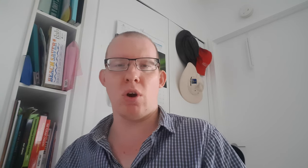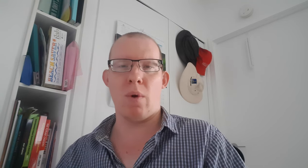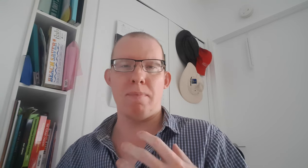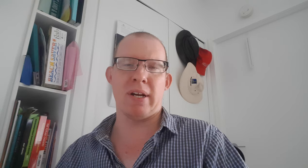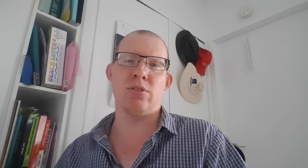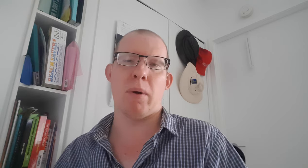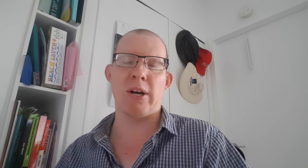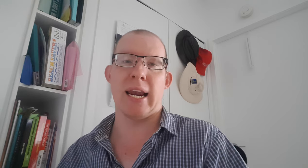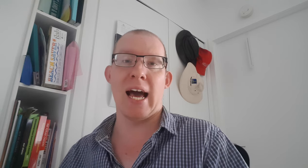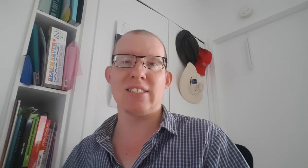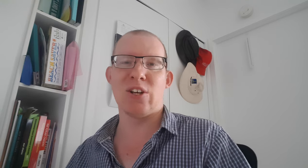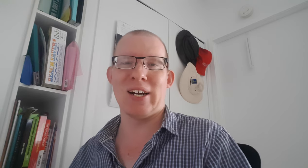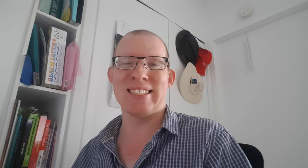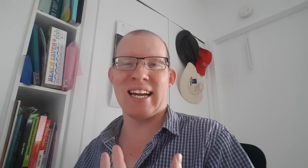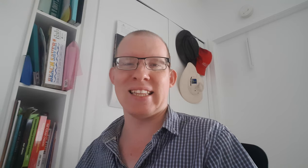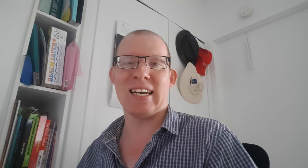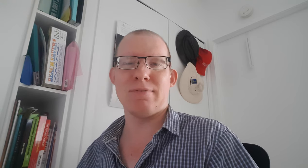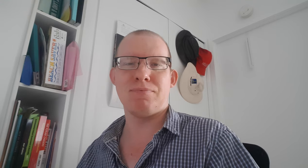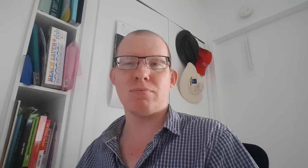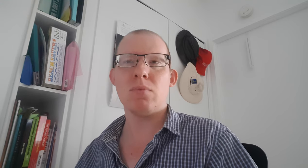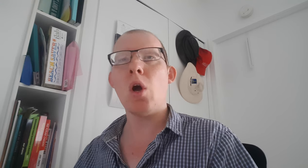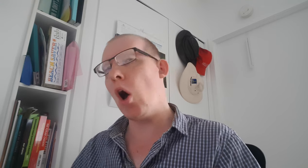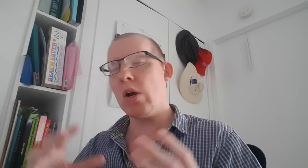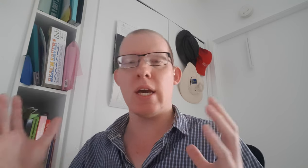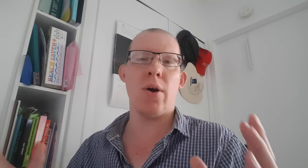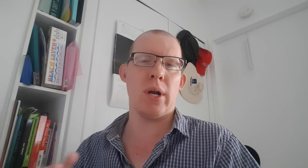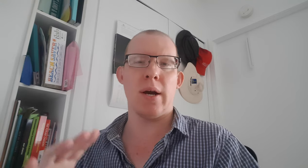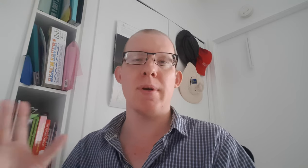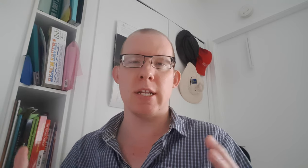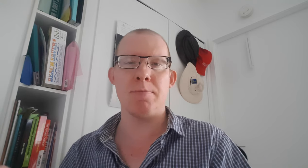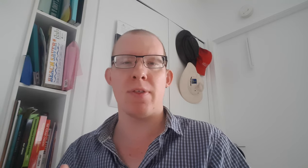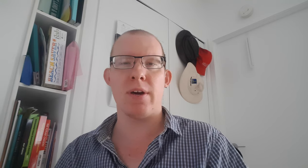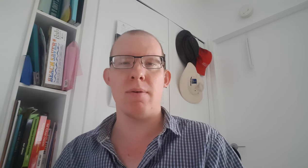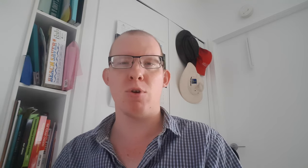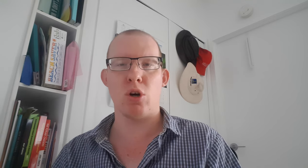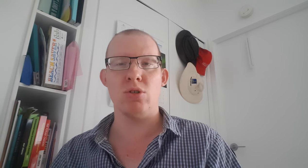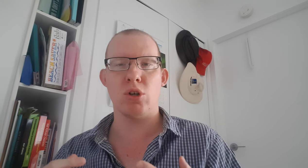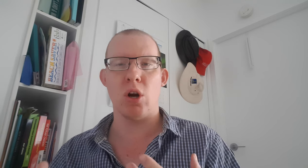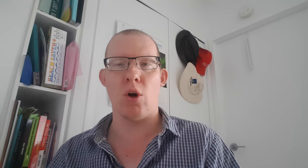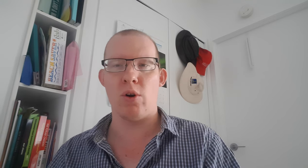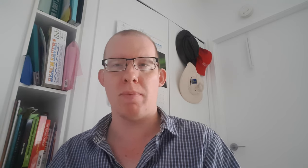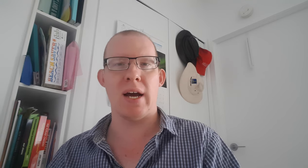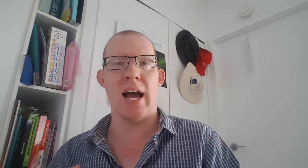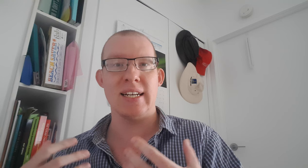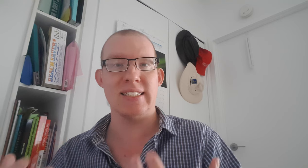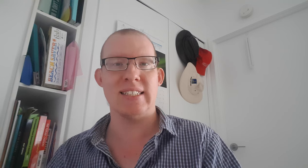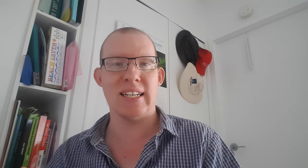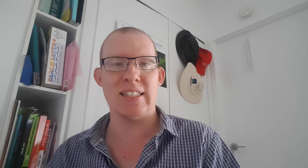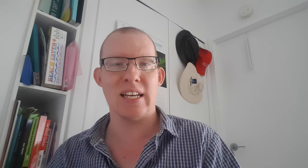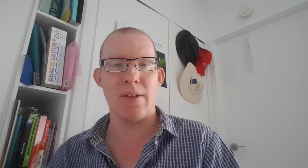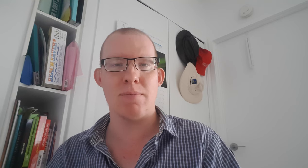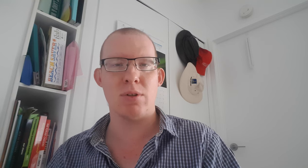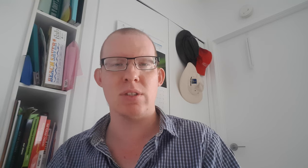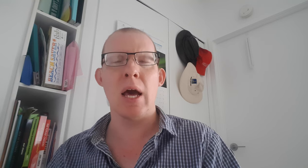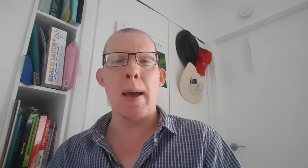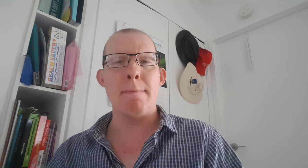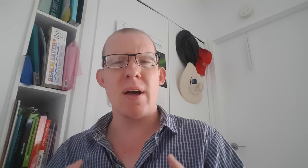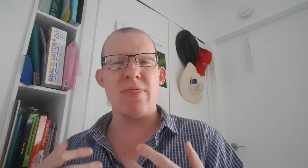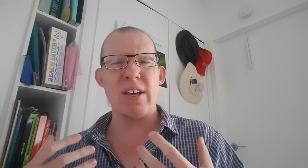who I've been spoken last night saying that oh yeah we've got an empathy because you've got to learn about understanding the other person. But the